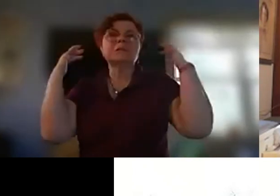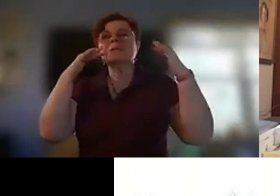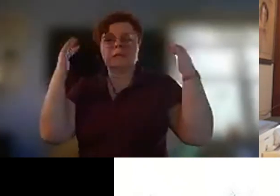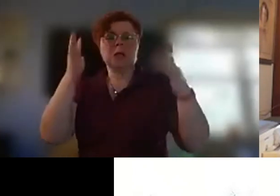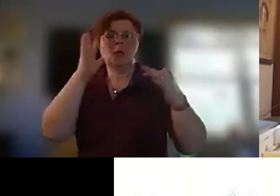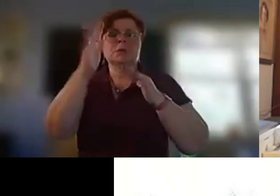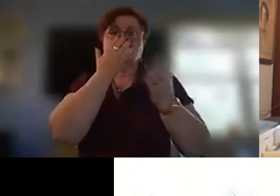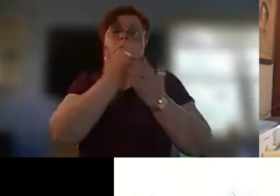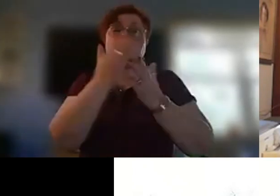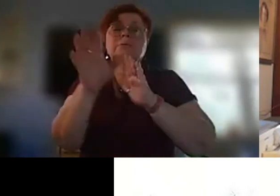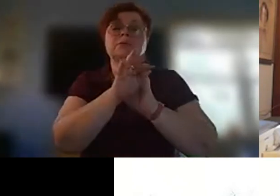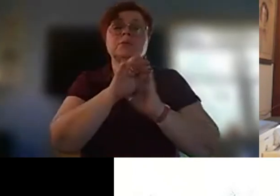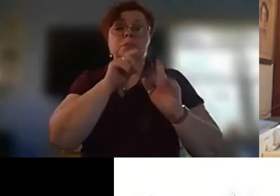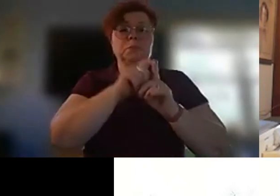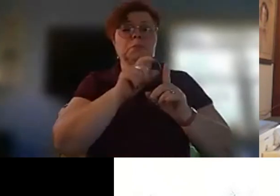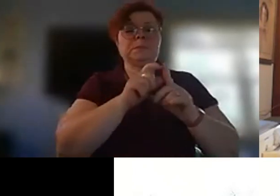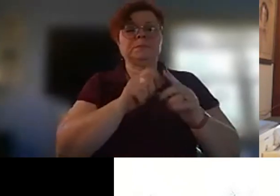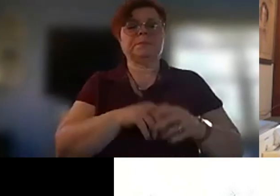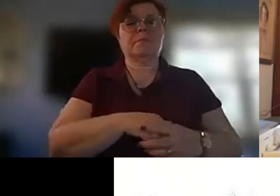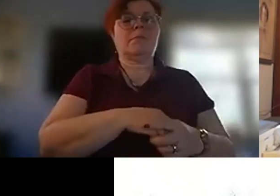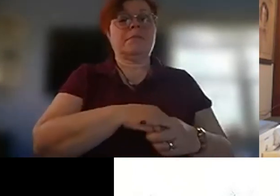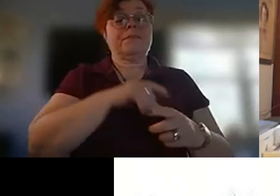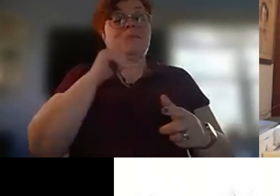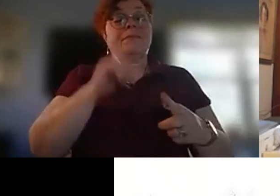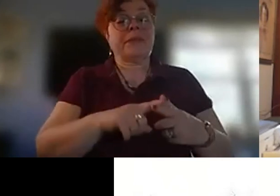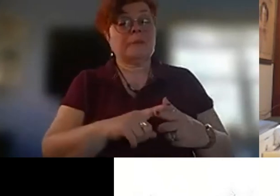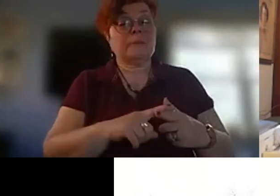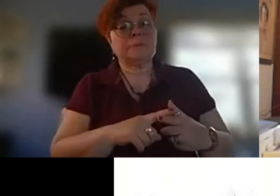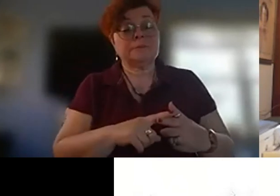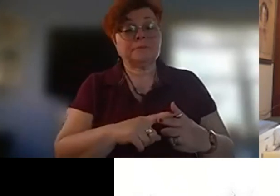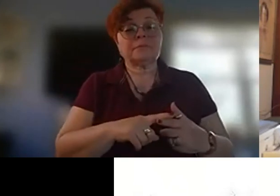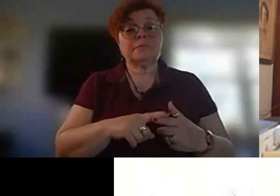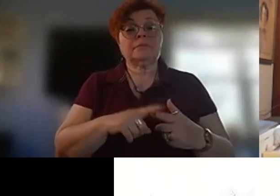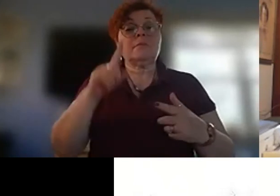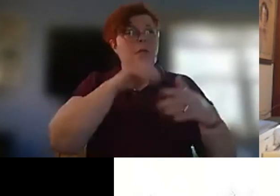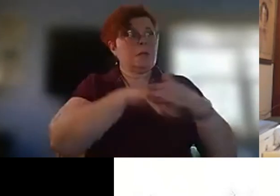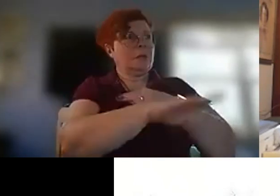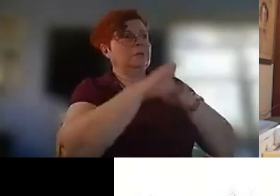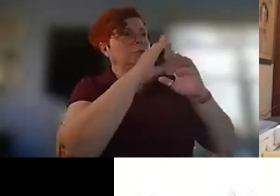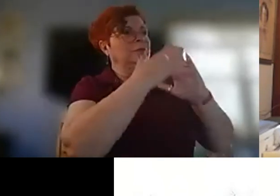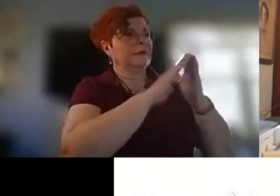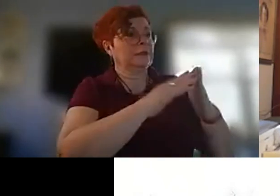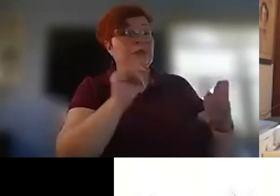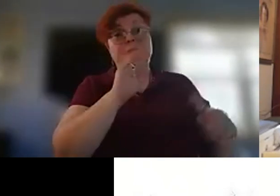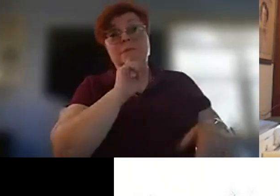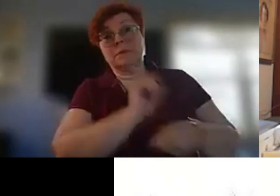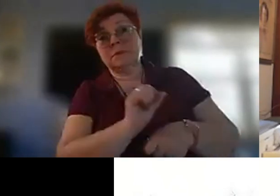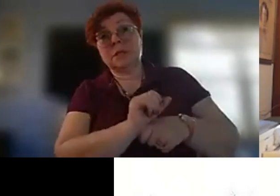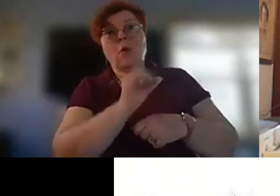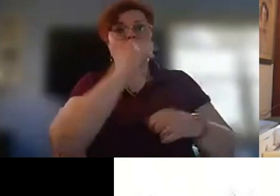word and um and then you know you're into the village whether you are really or whether you are in your imagination doesn't